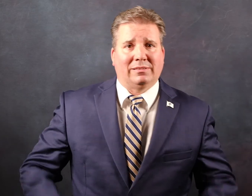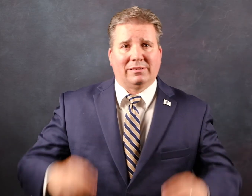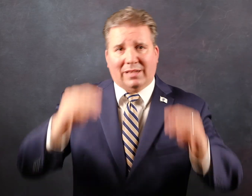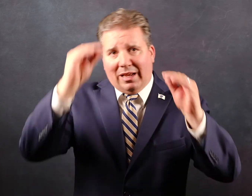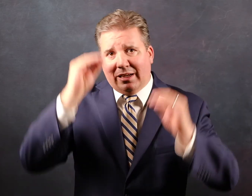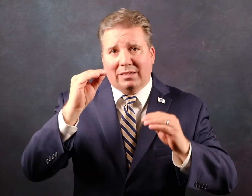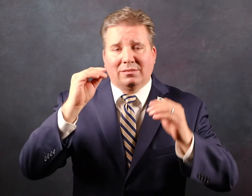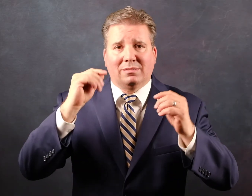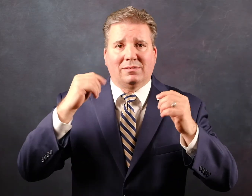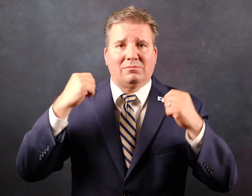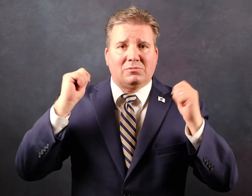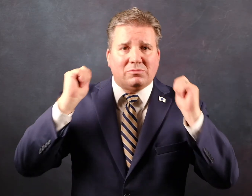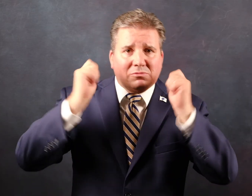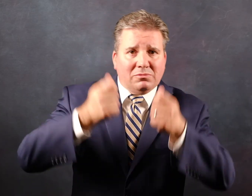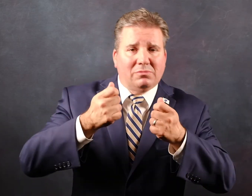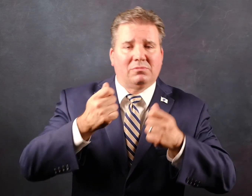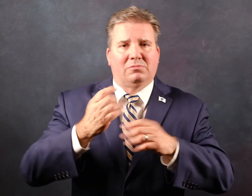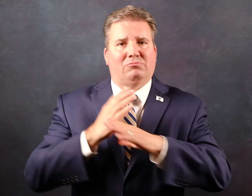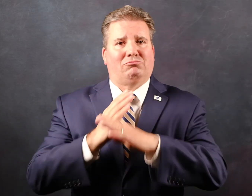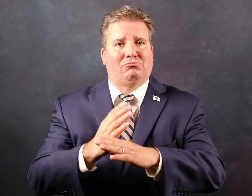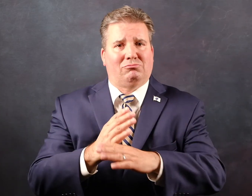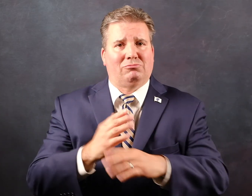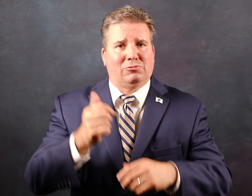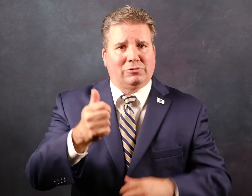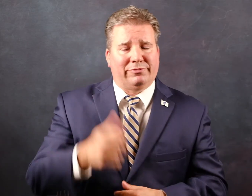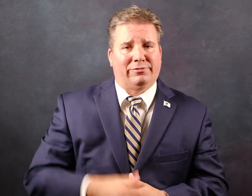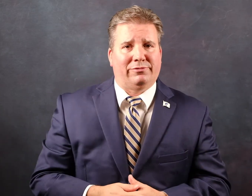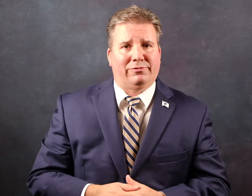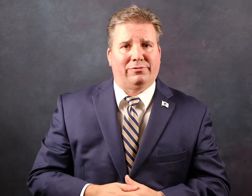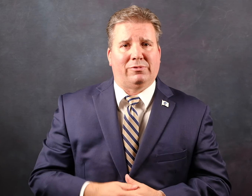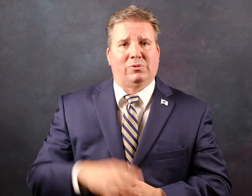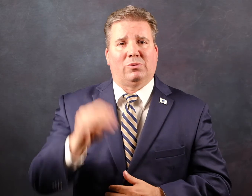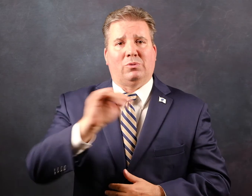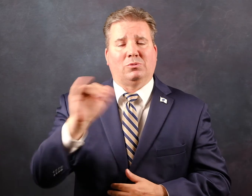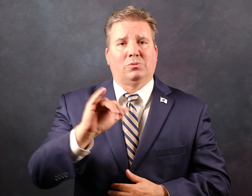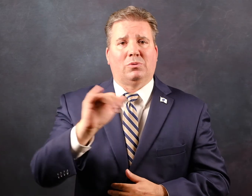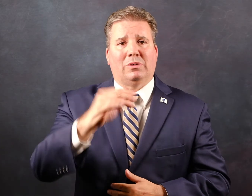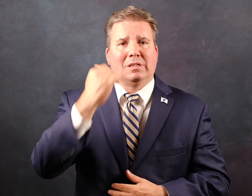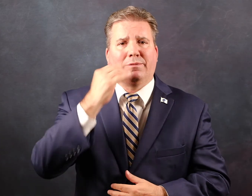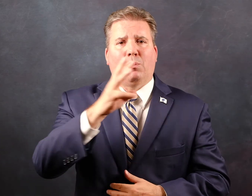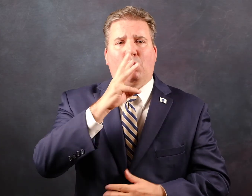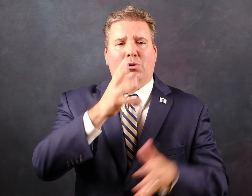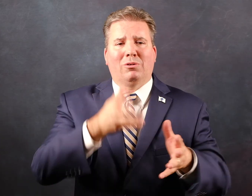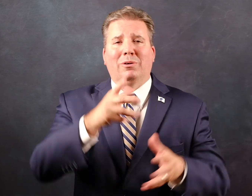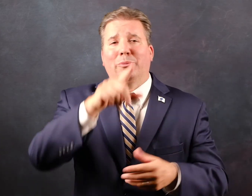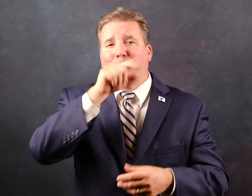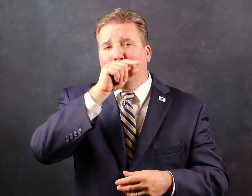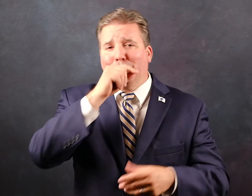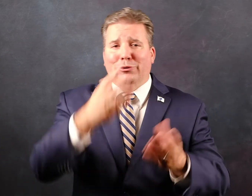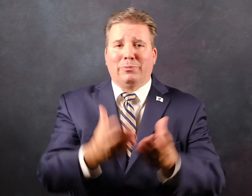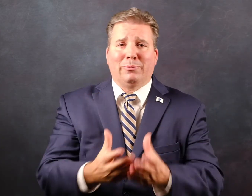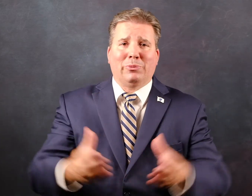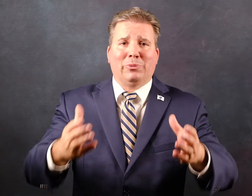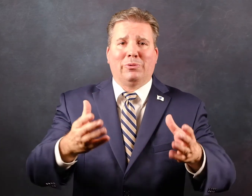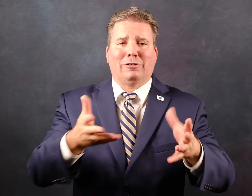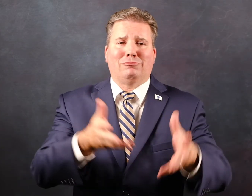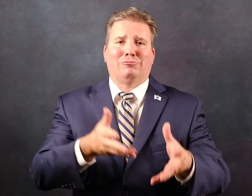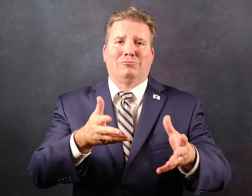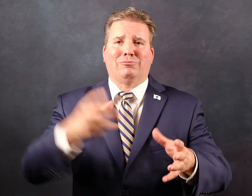clothing both shirts and pants and wear protective hoods and hats if you have stagnant